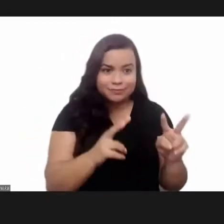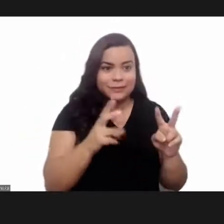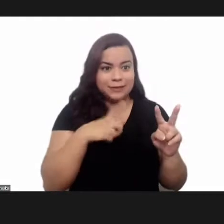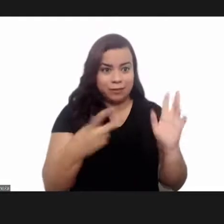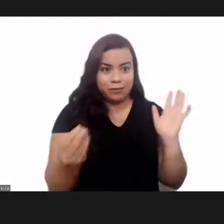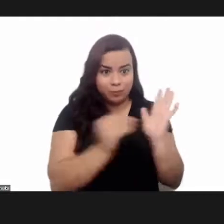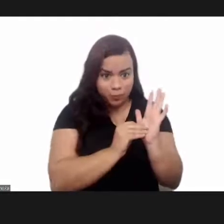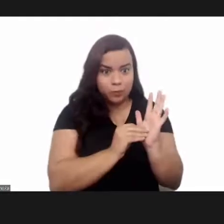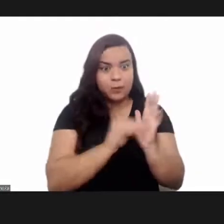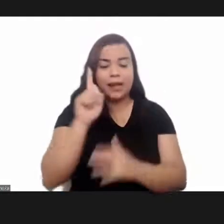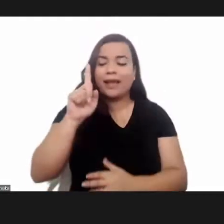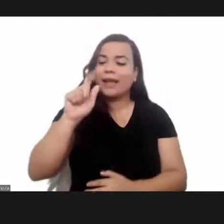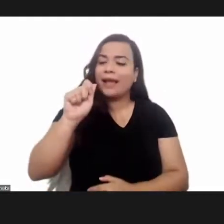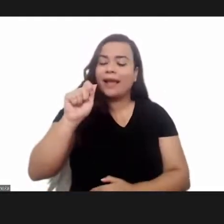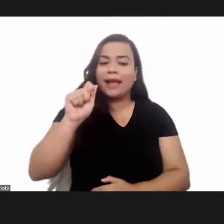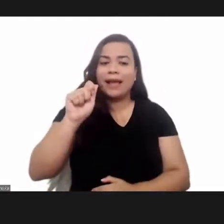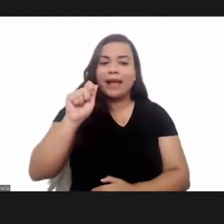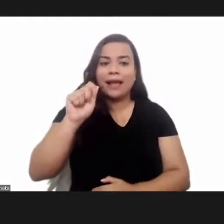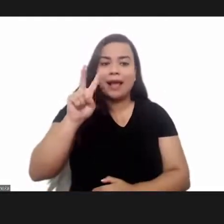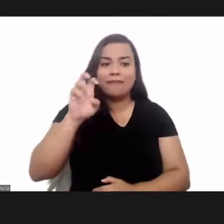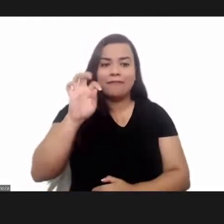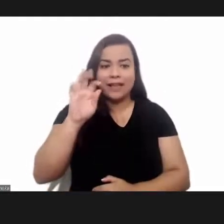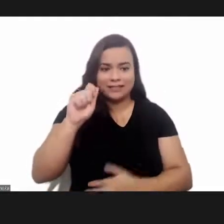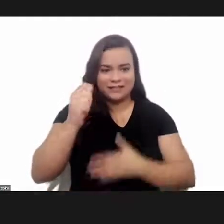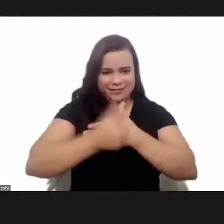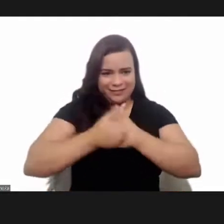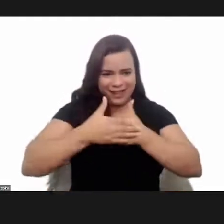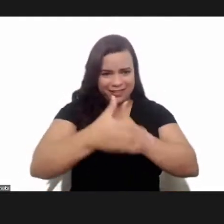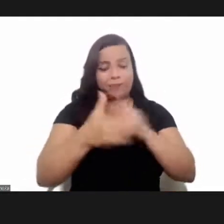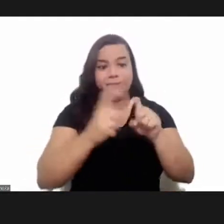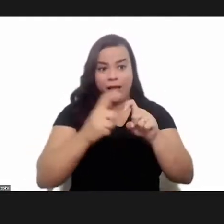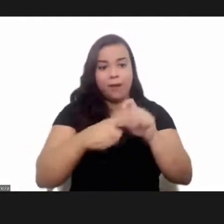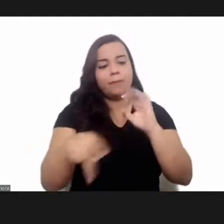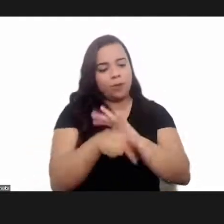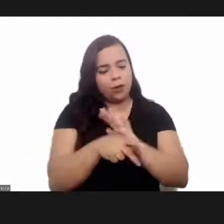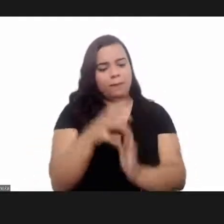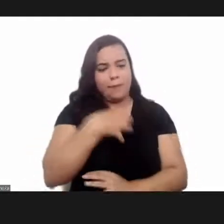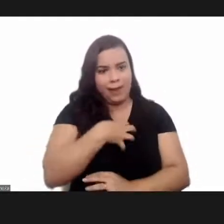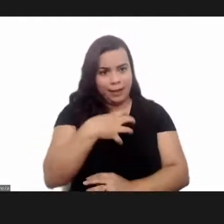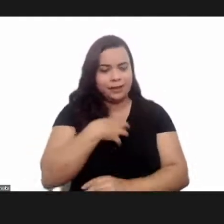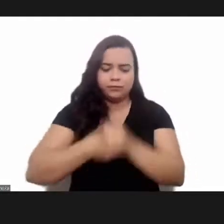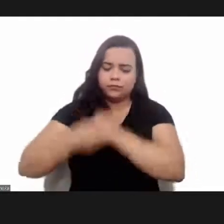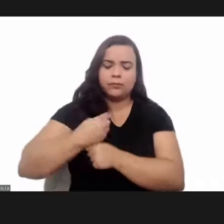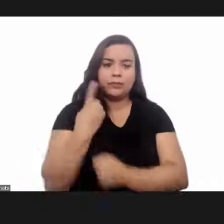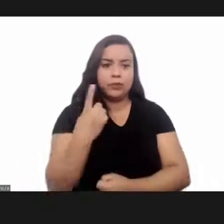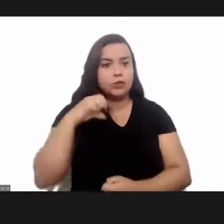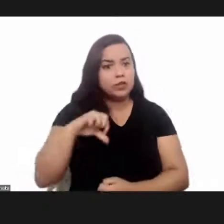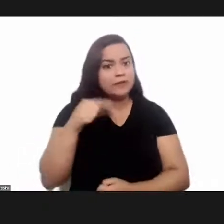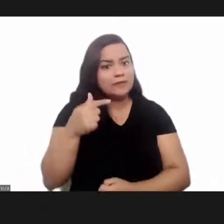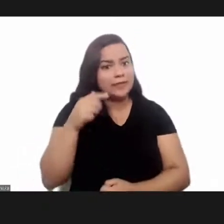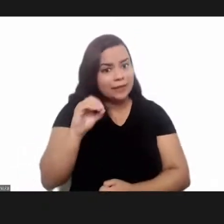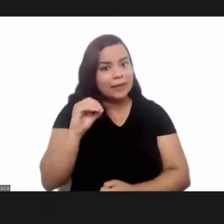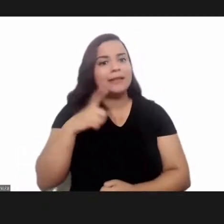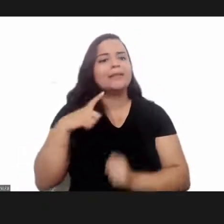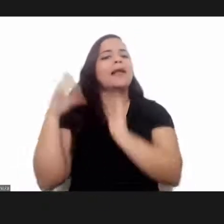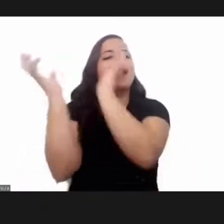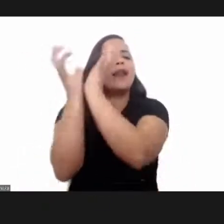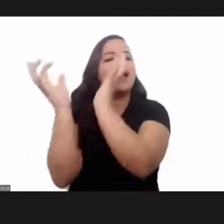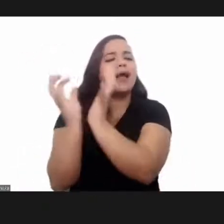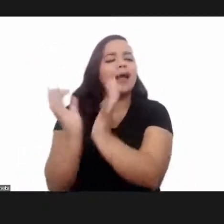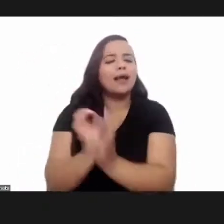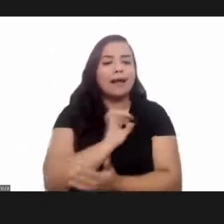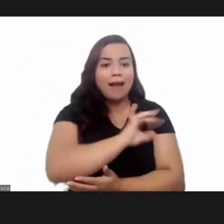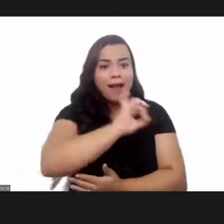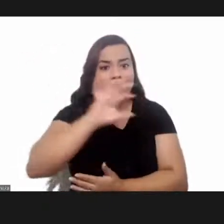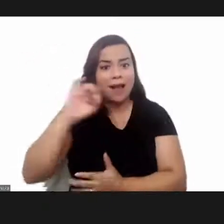in the Bahia medical journal in 1960 proposing the classification of the strains according